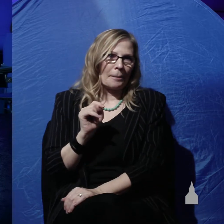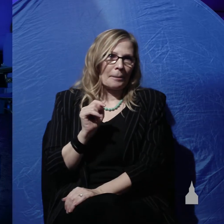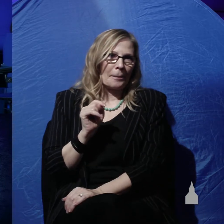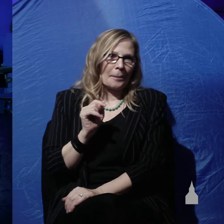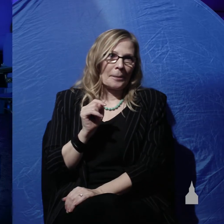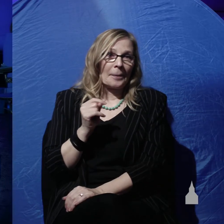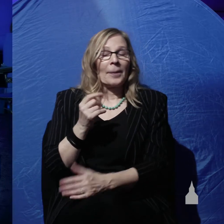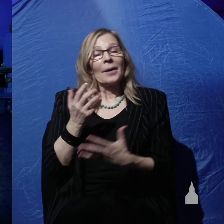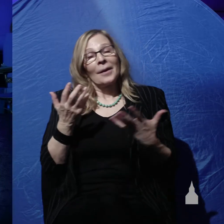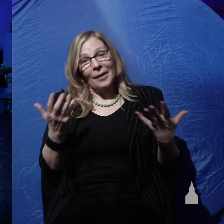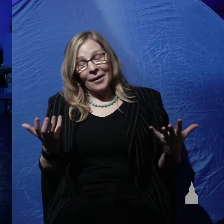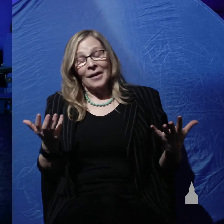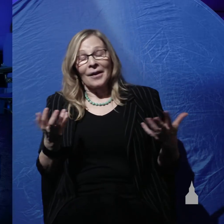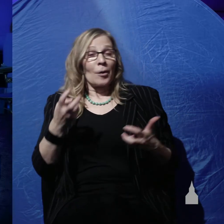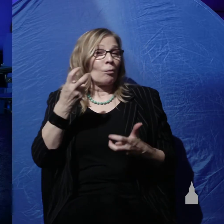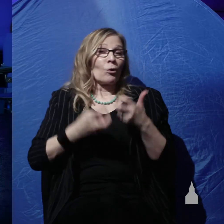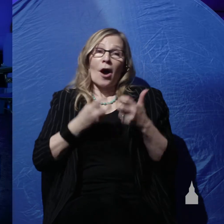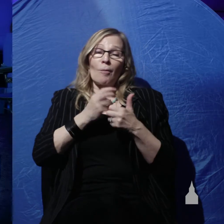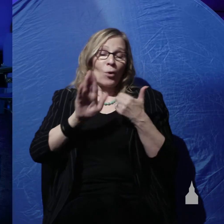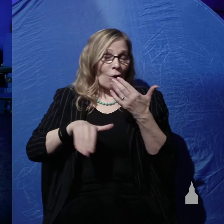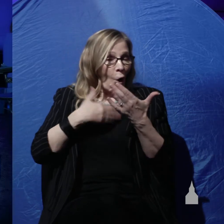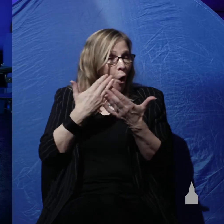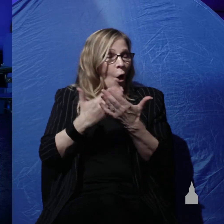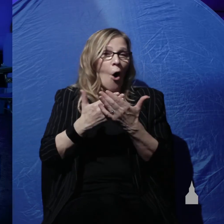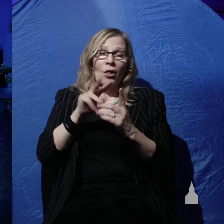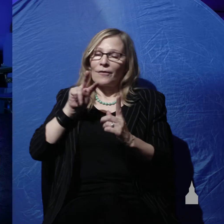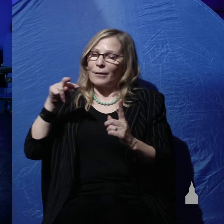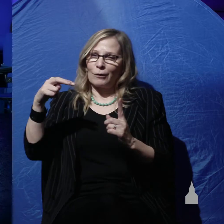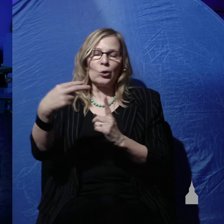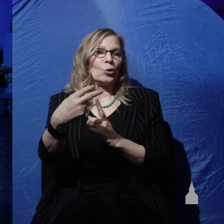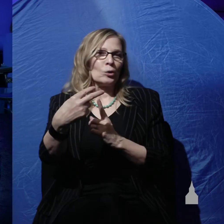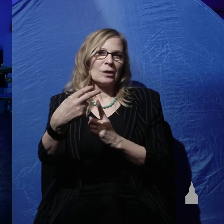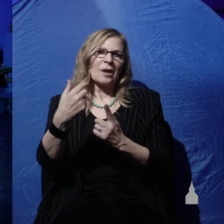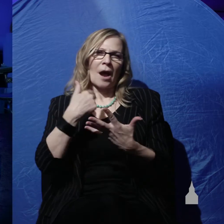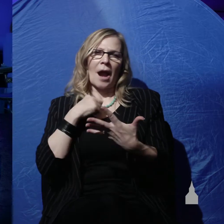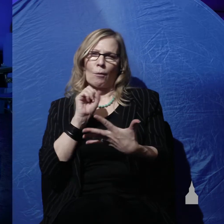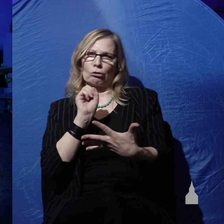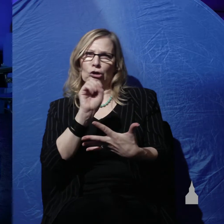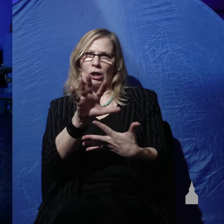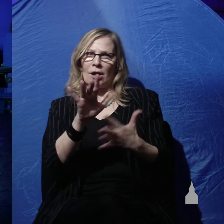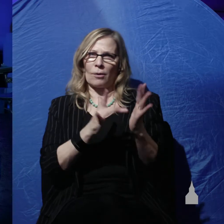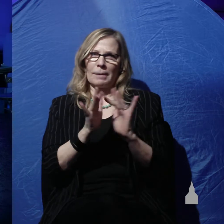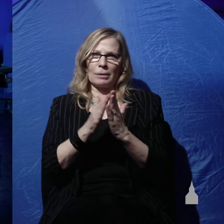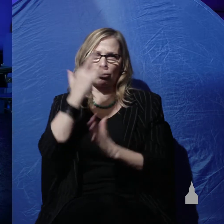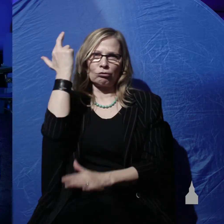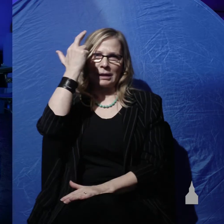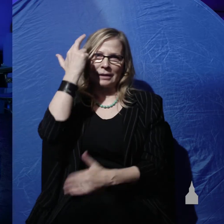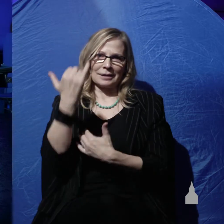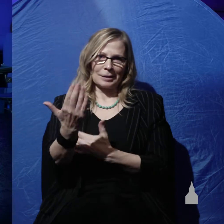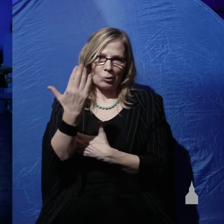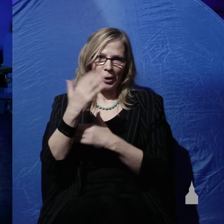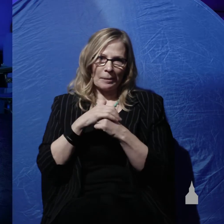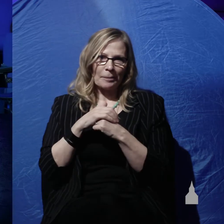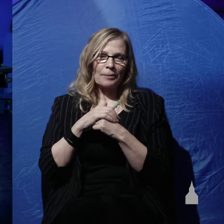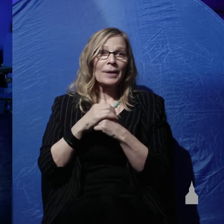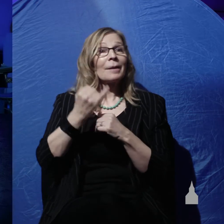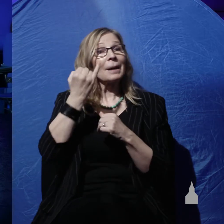Well, there's problems with all of those views. And I'm going to share some biblical reasons this morning. But anybody who's read the Bible